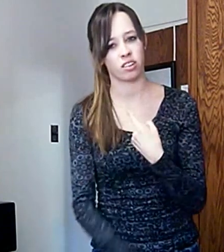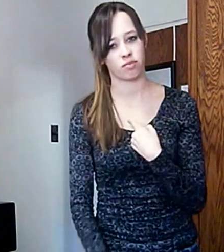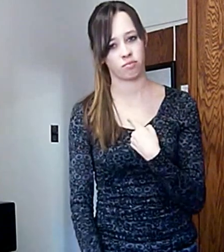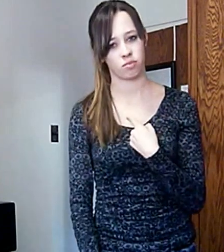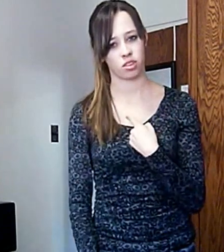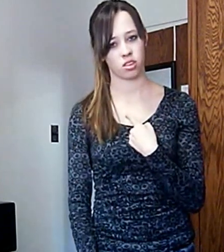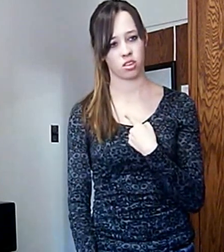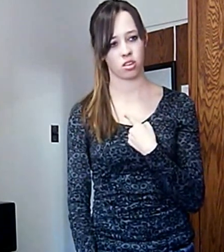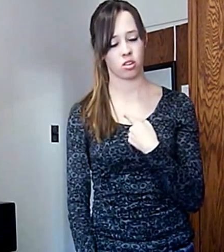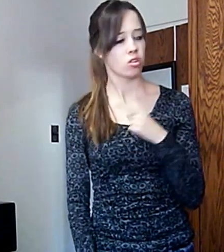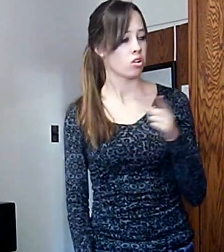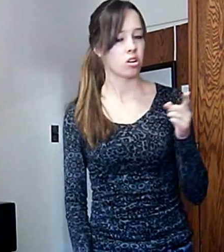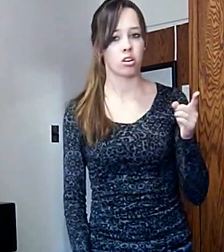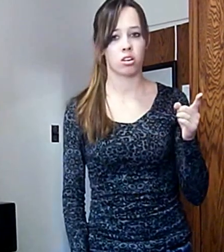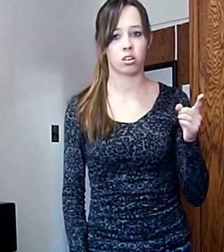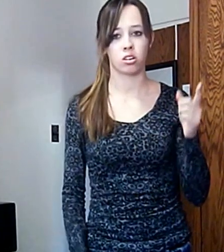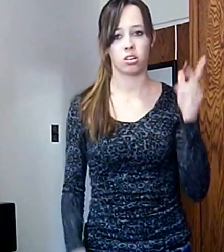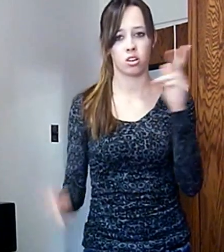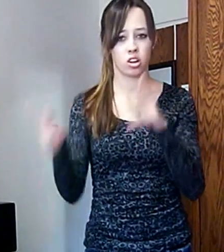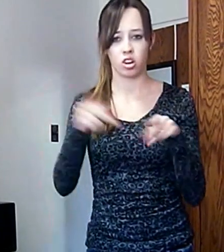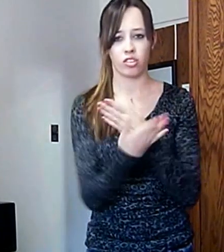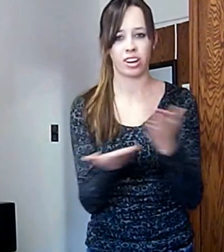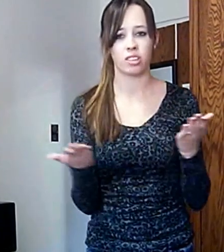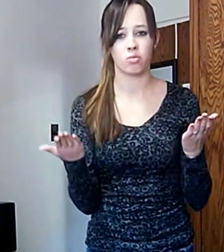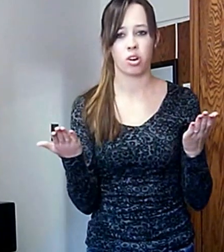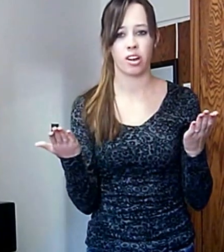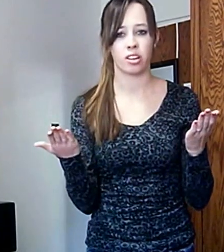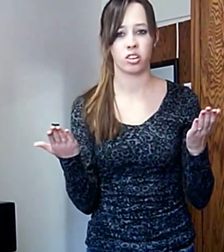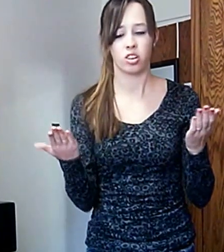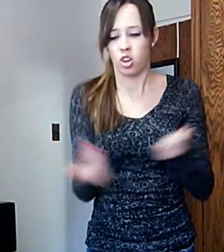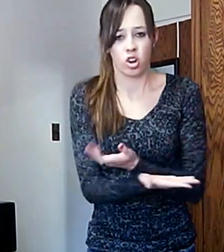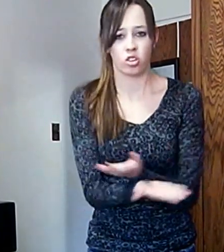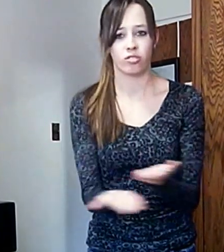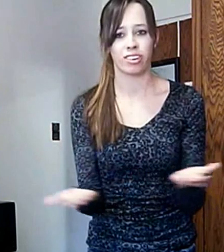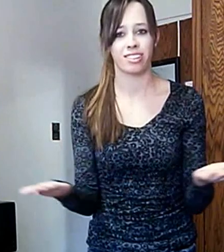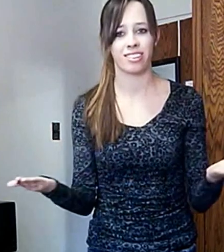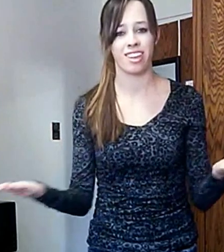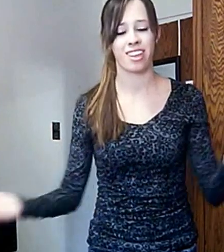loved me, or her, or anyone, or anything